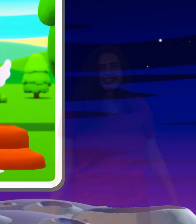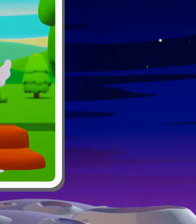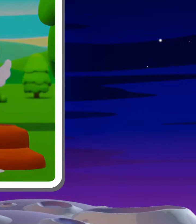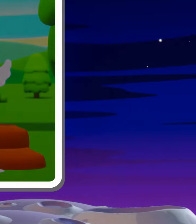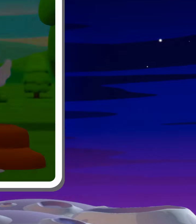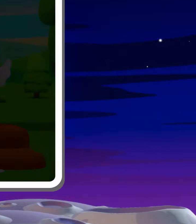Cupid's